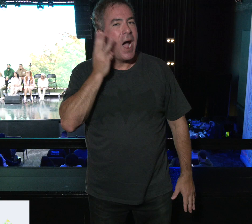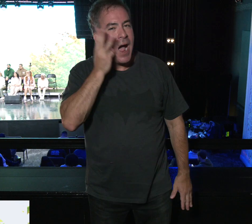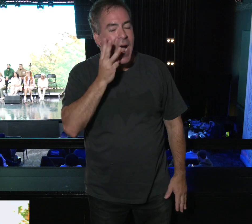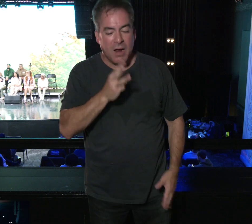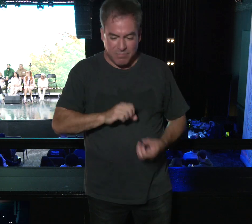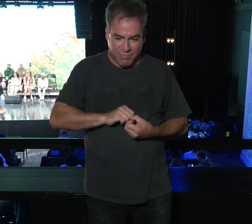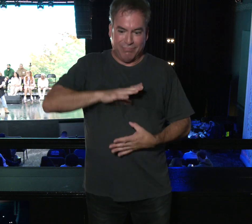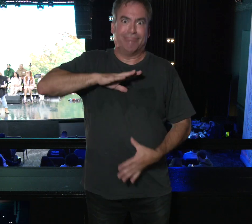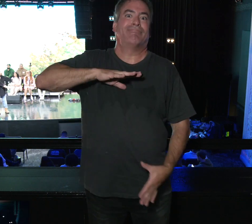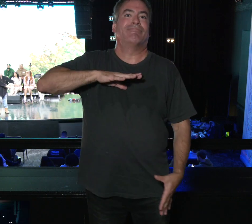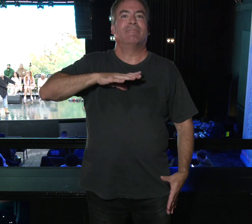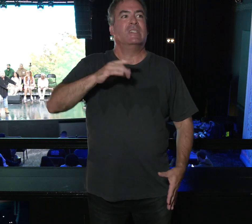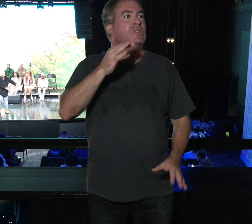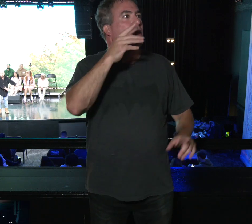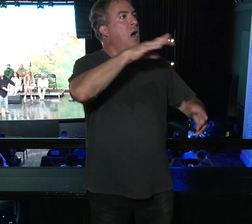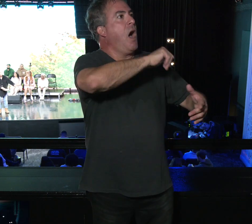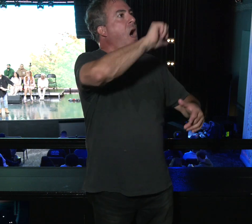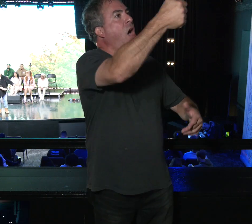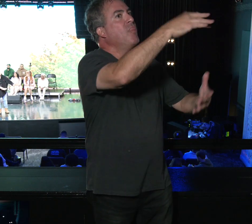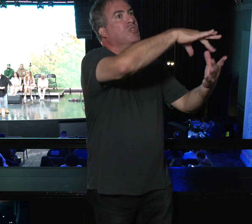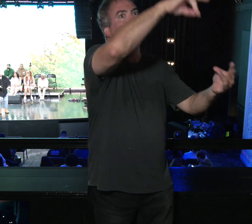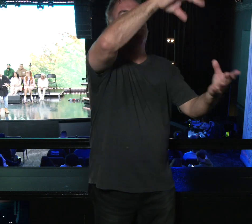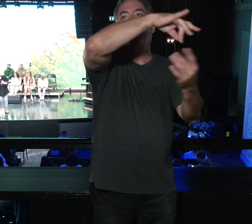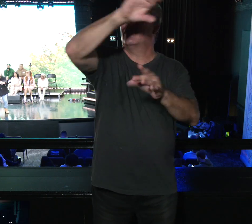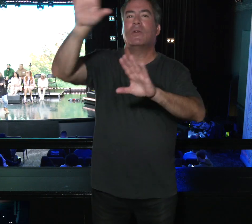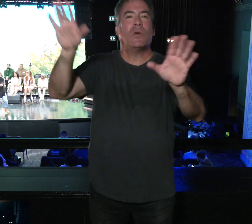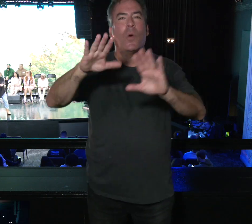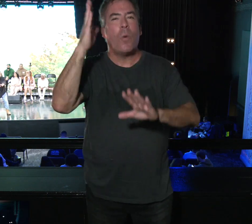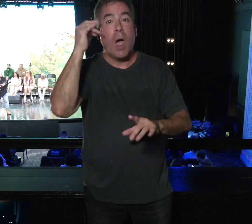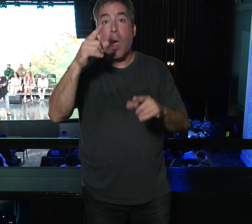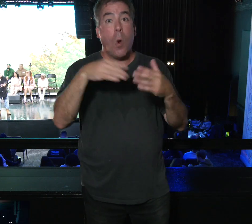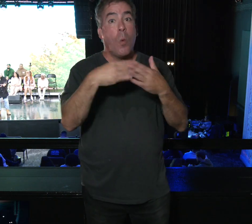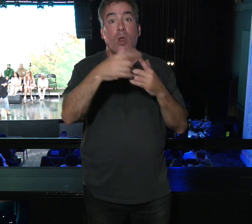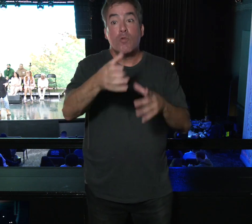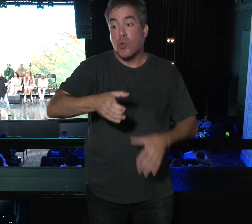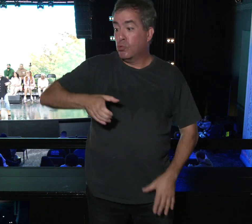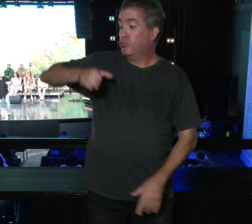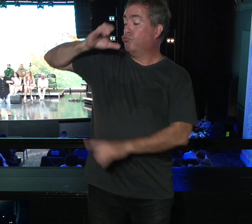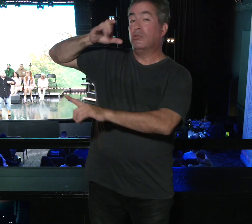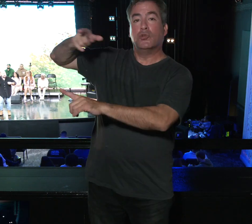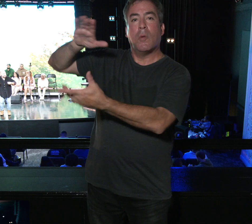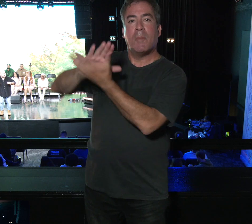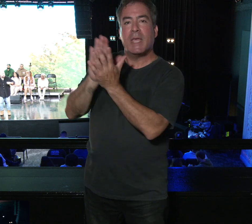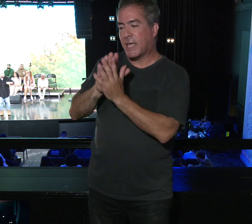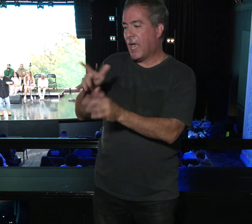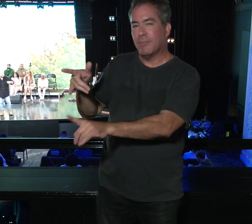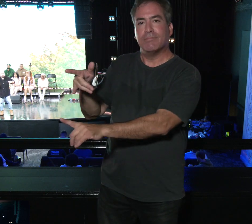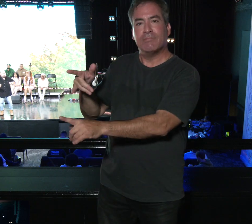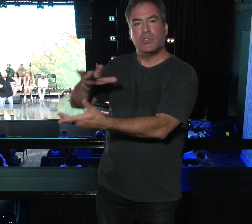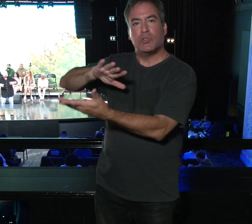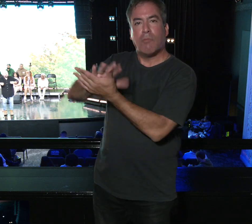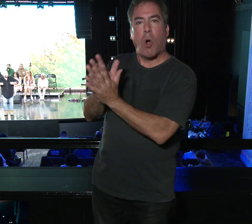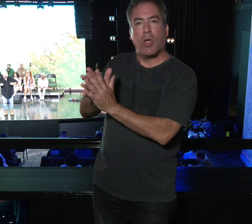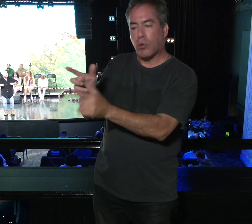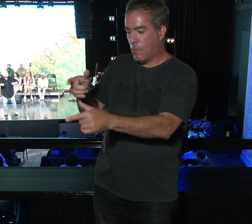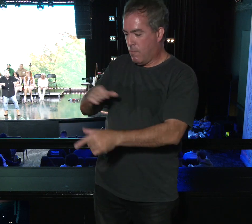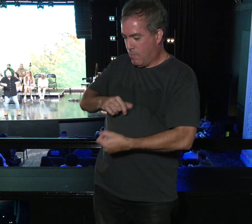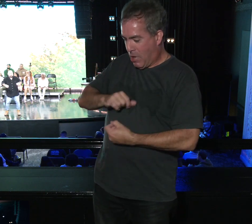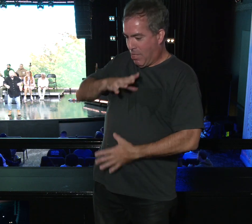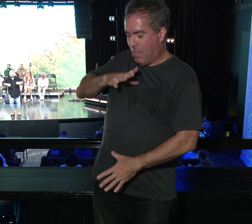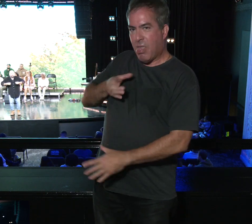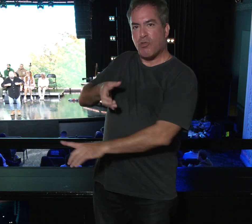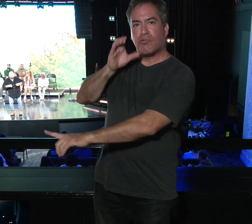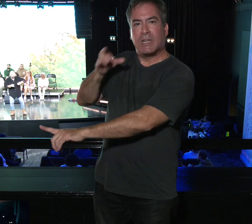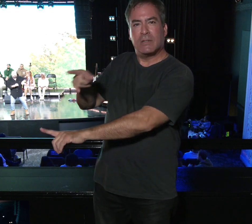Don't get filled on those spirits. Why? Because whatever you drink from, you become contaminated with. You get filled with